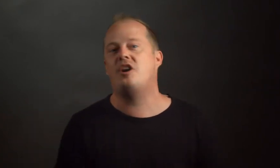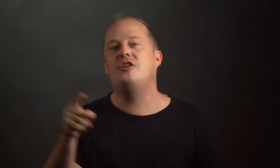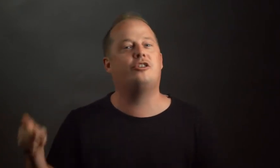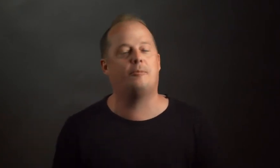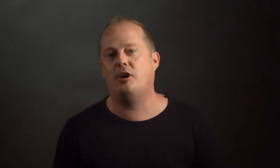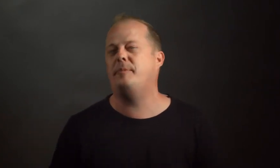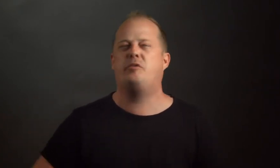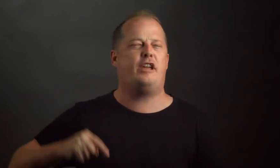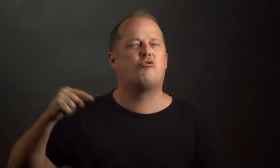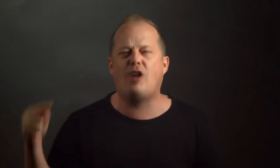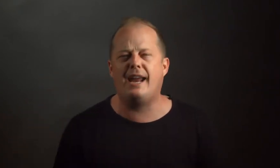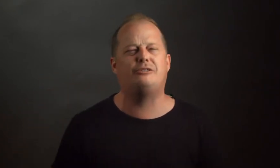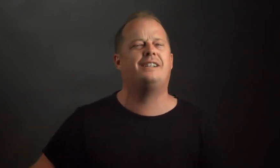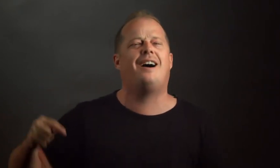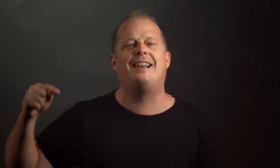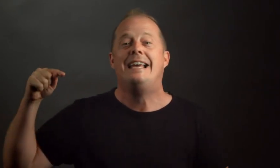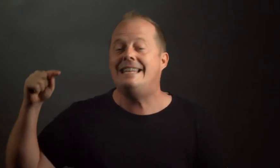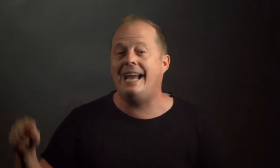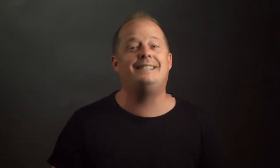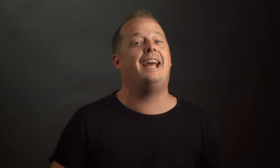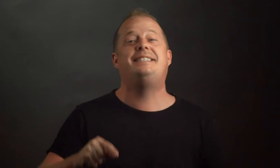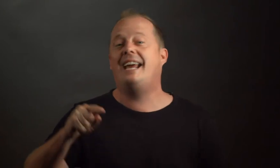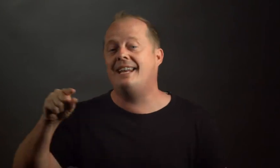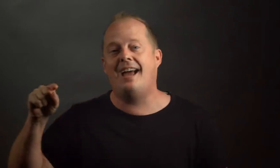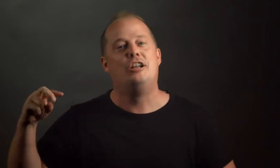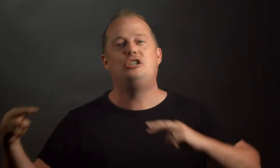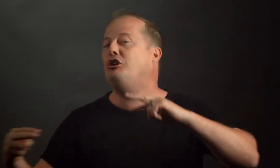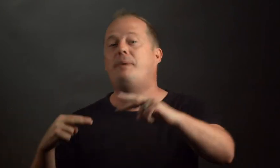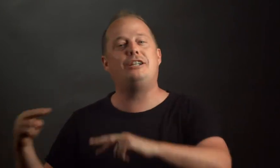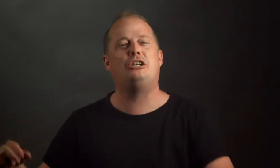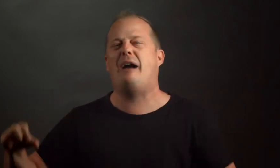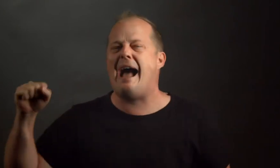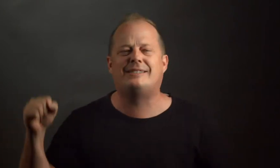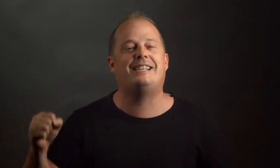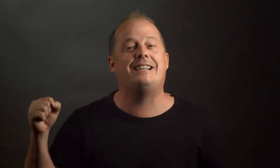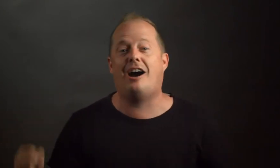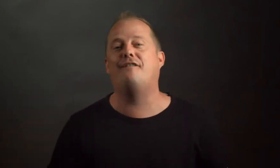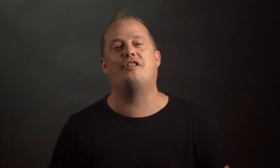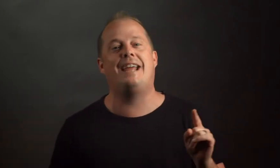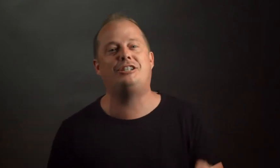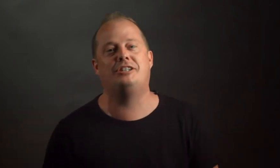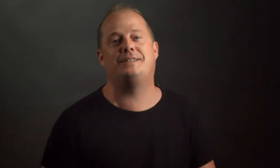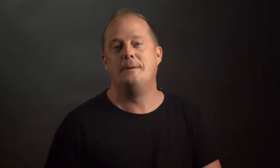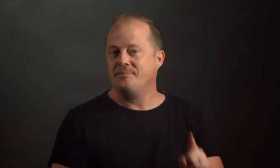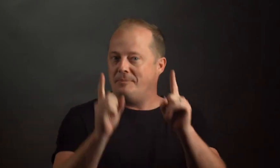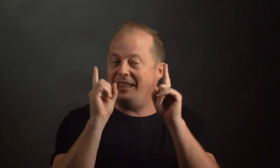100 year prayer meeting where they cried out to god night and day day and night two by two asking god for the nations but